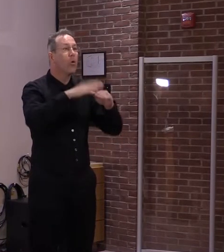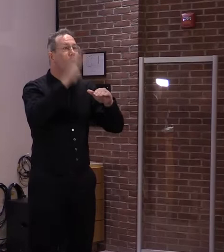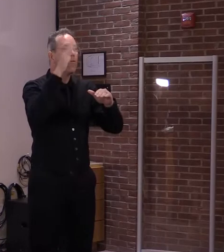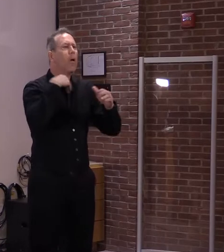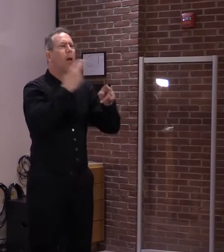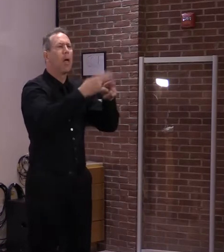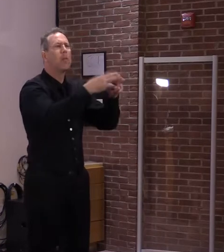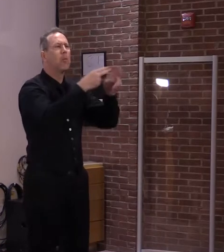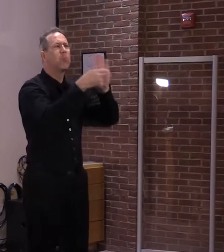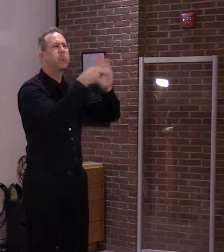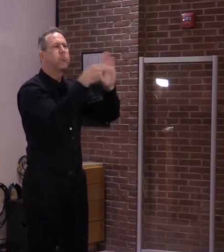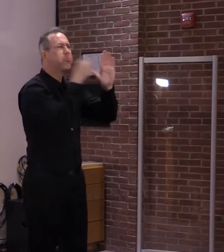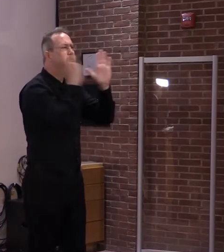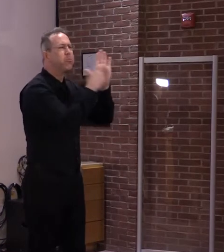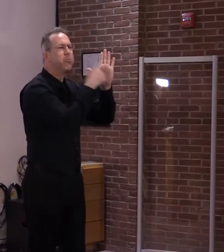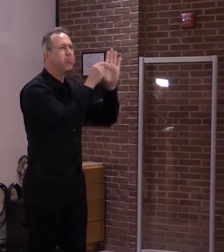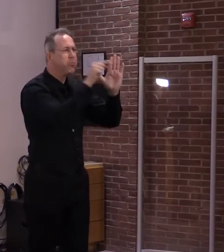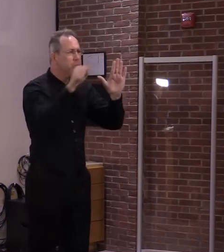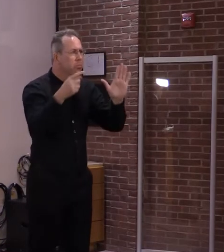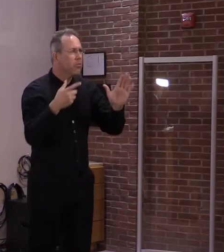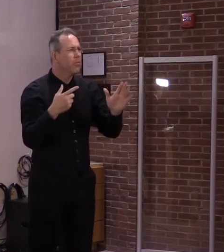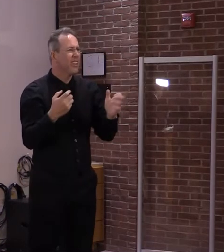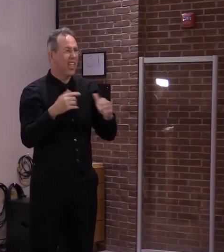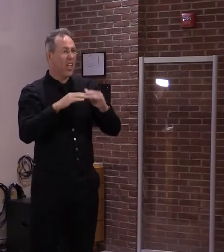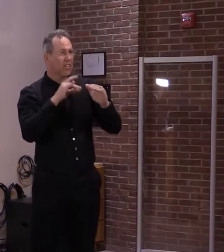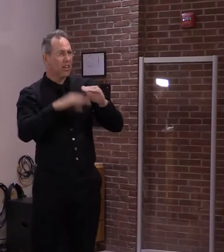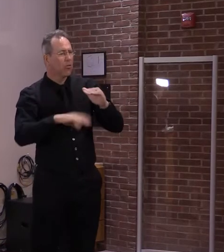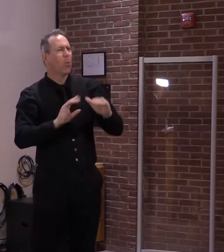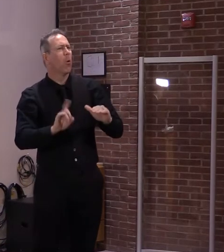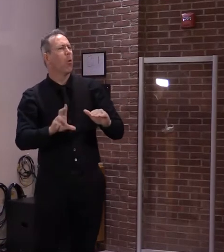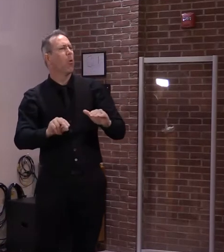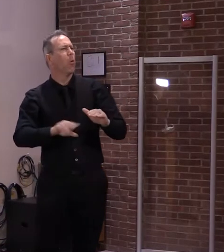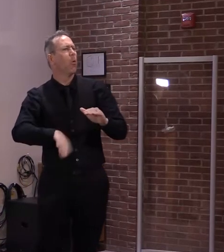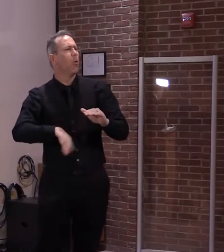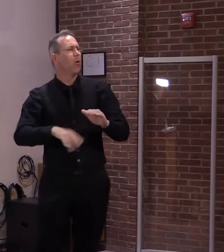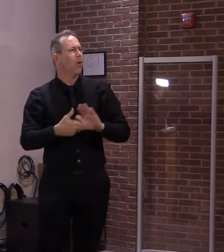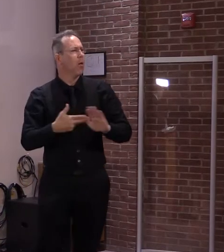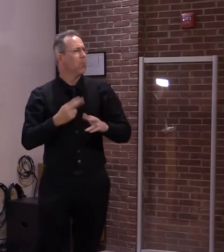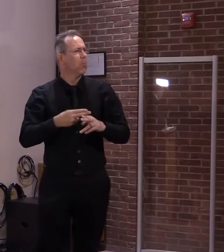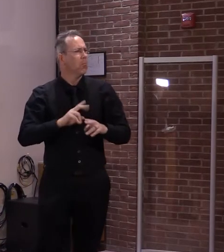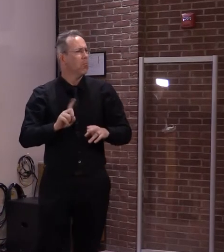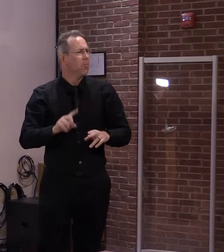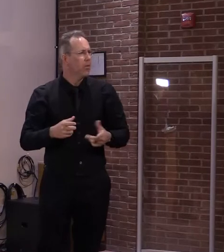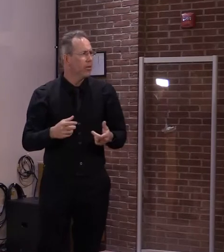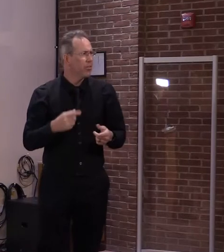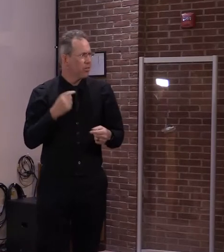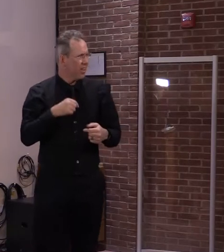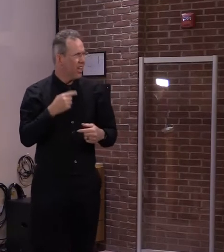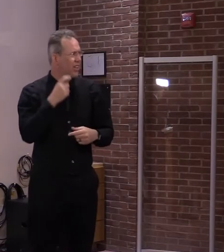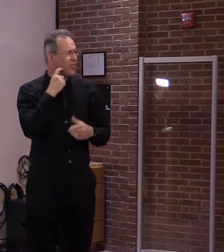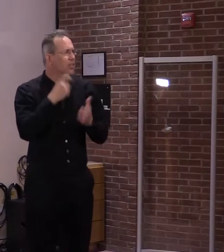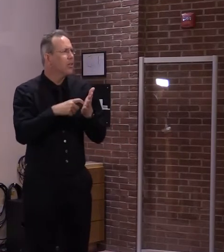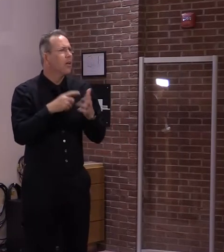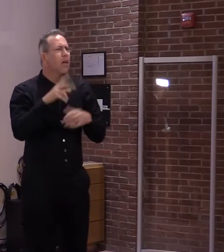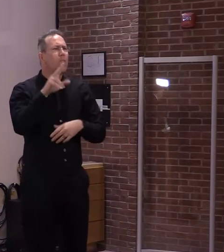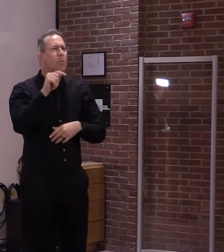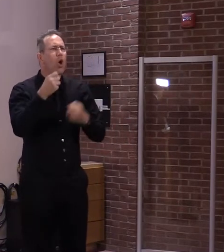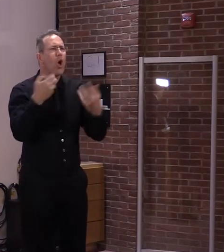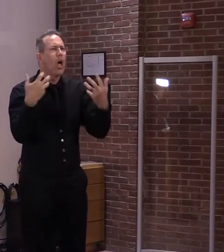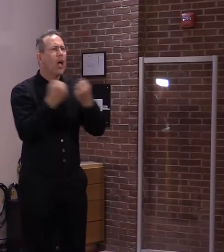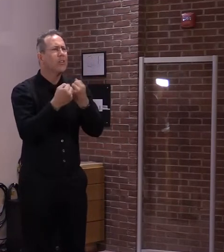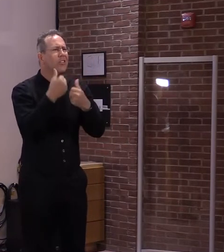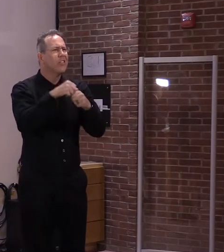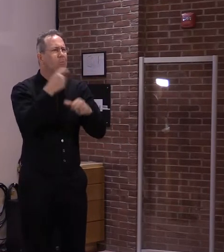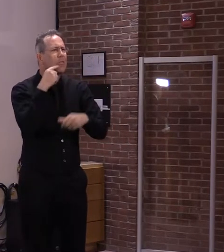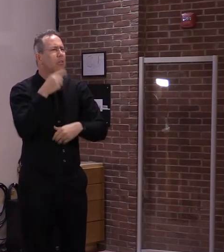that those who get behind the wheel if they're under 18 are not held to the same standard